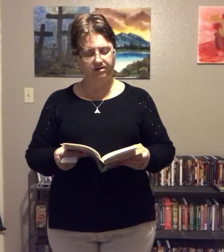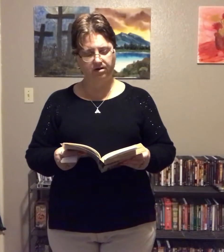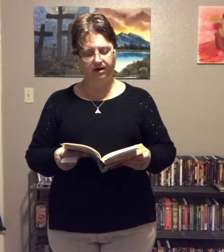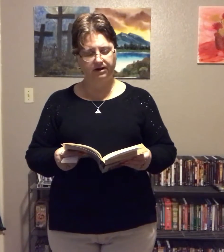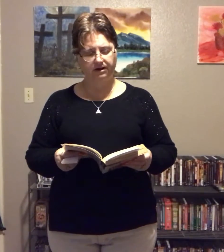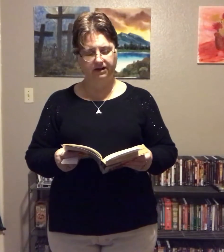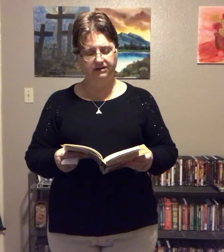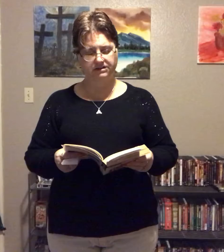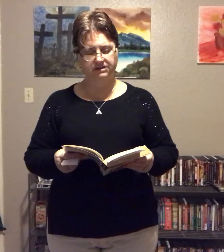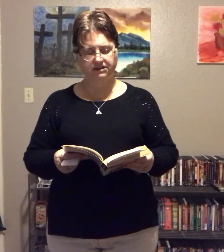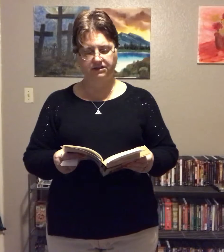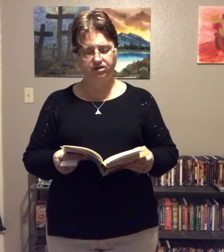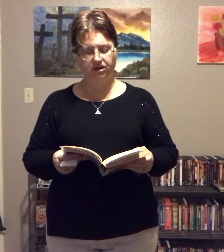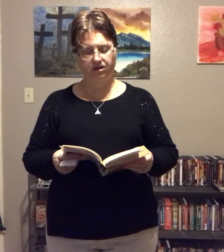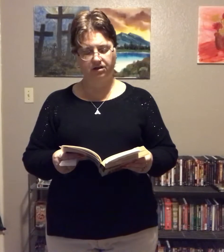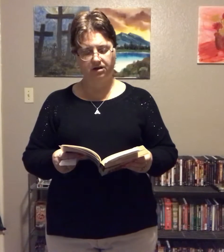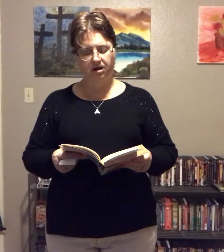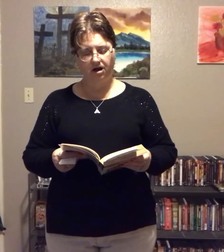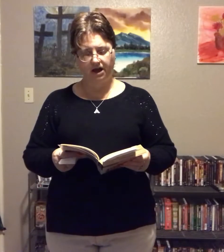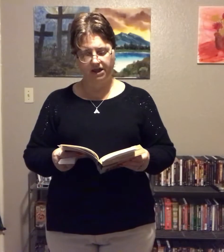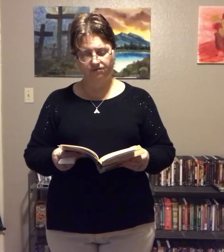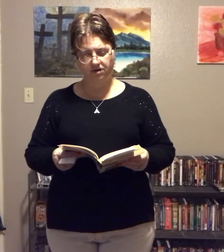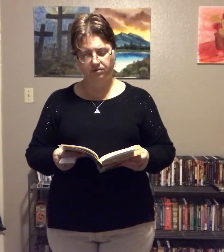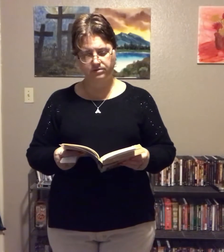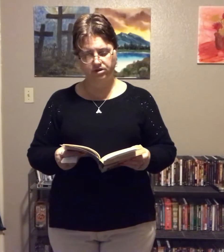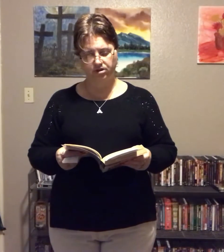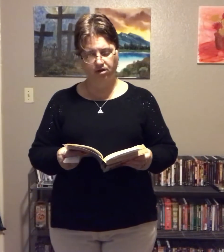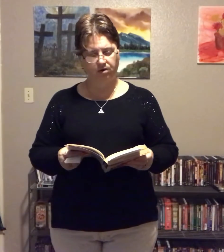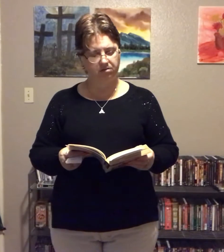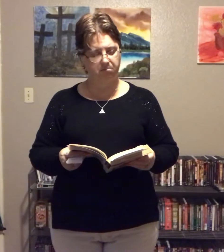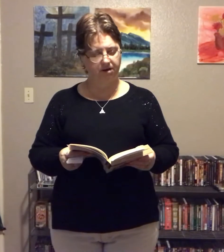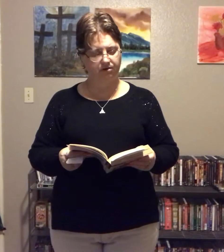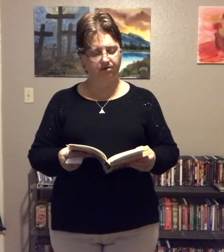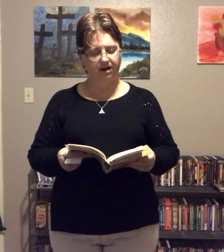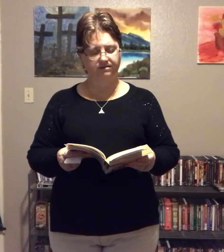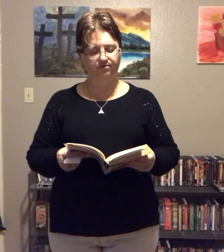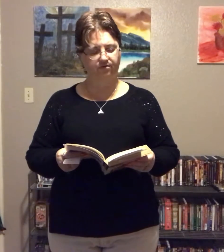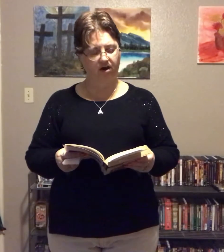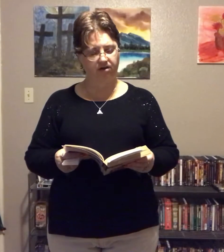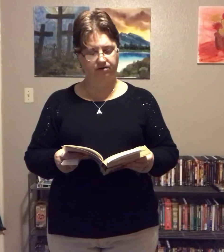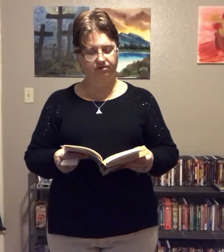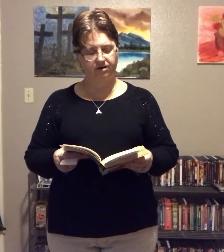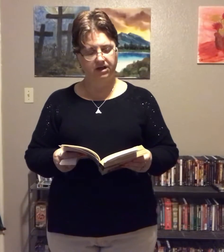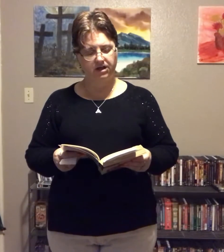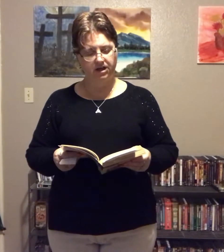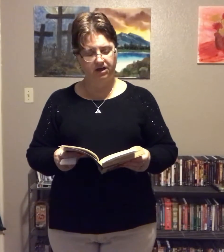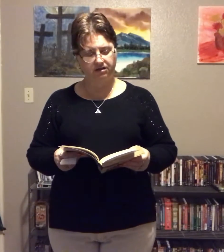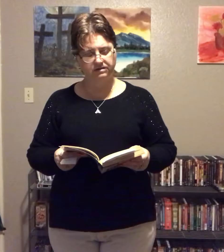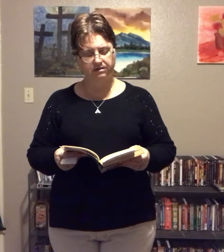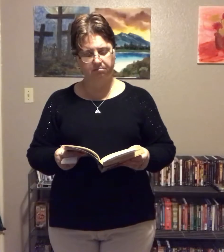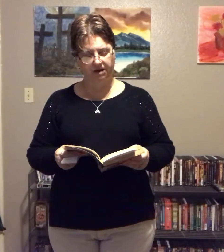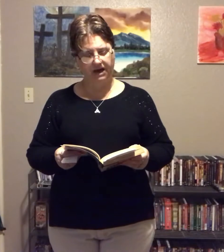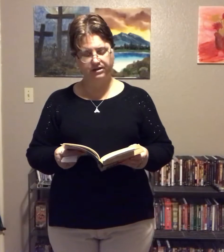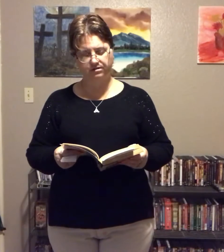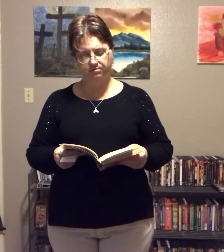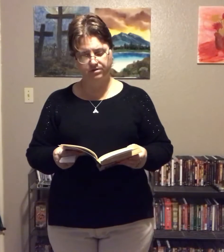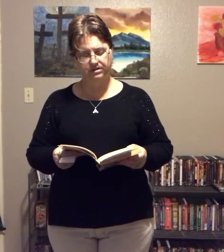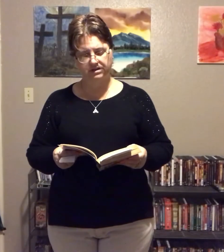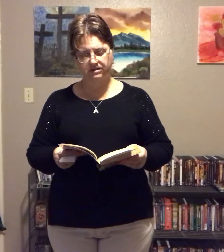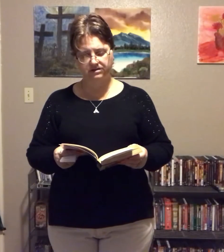and not neglect his teaching. I have come to know him better as father in his compassion, mercy, and